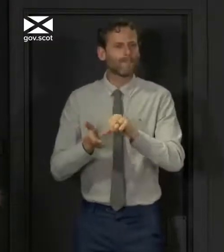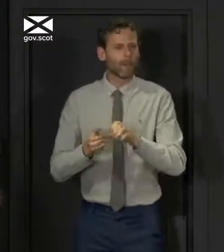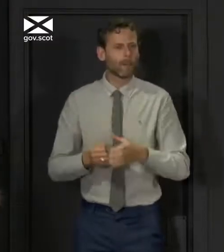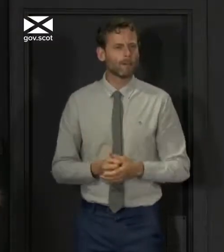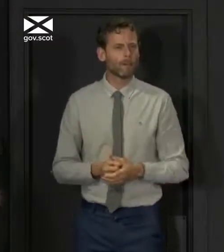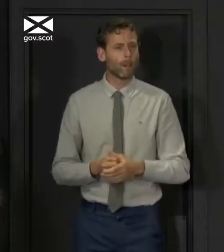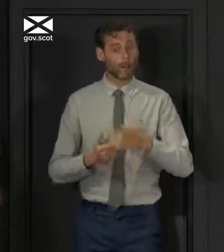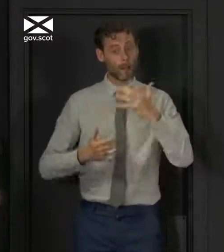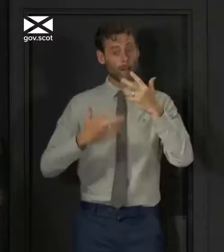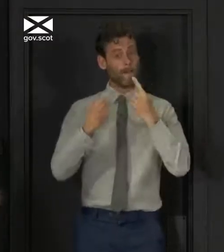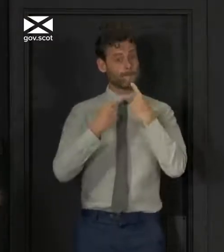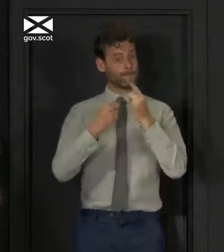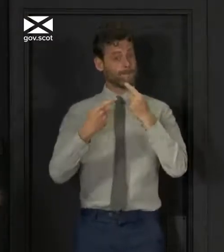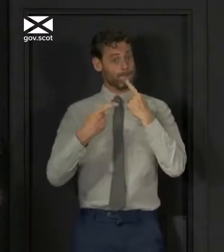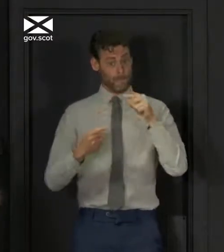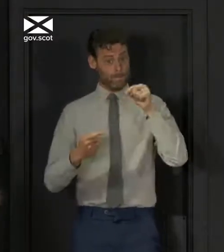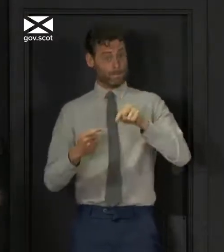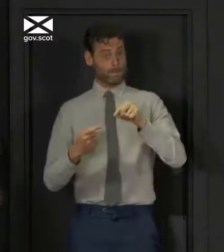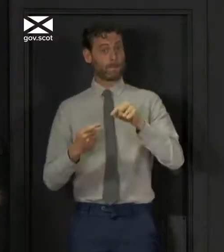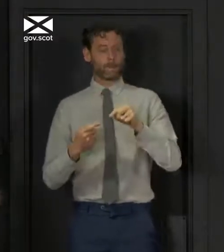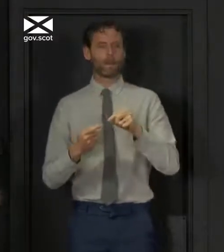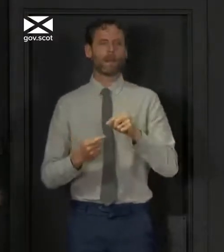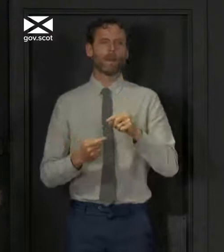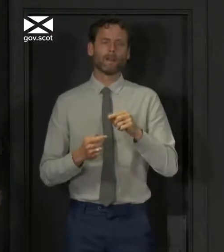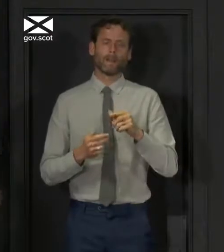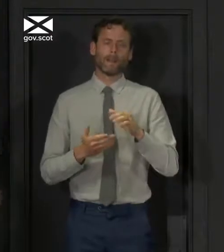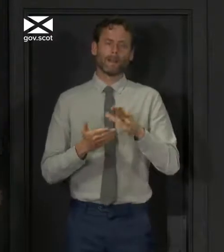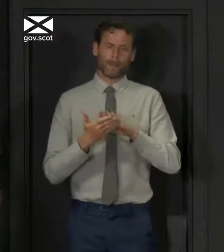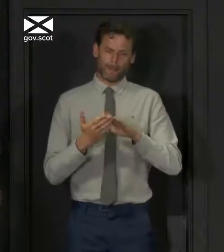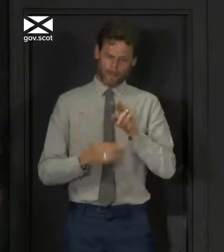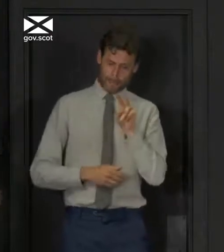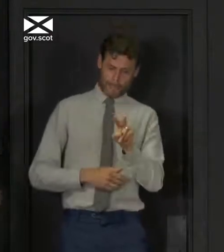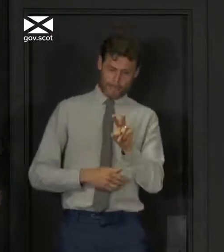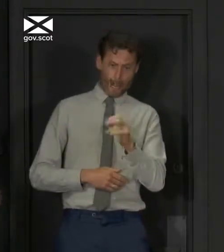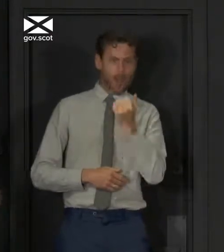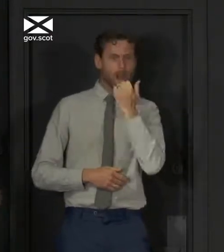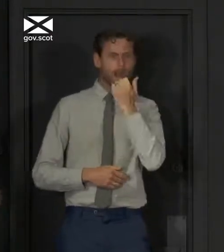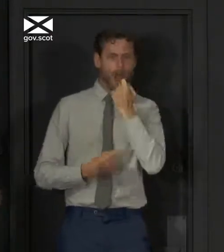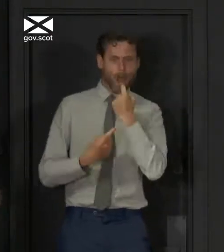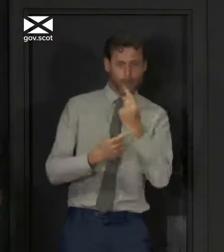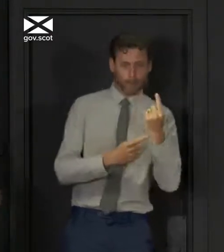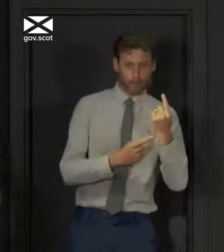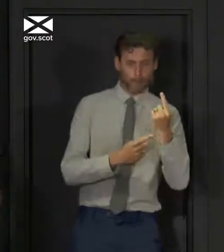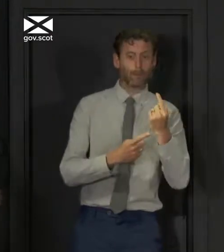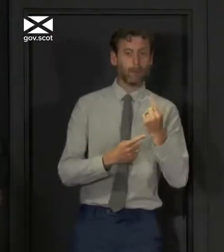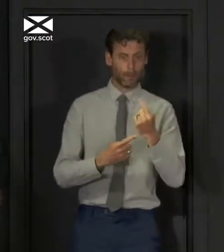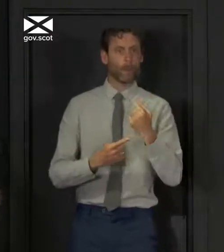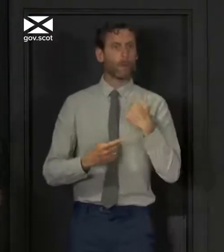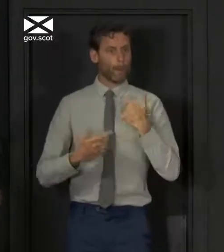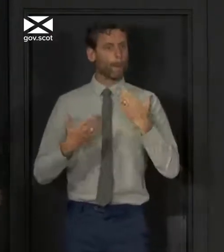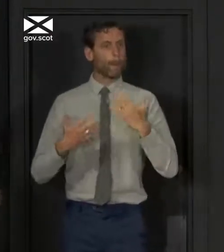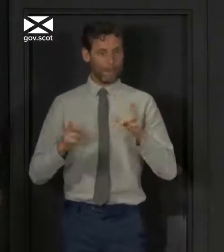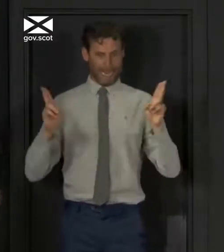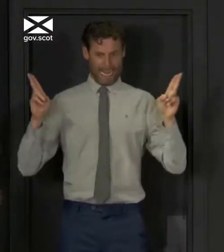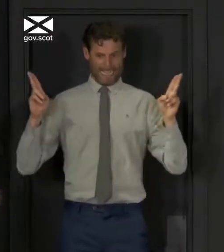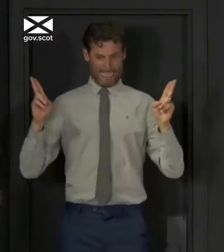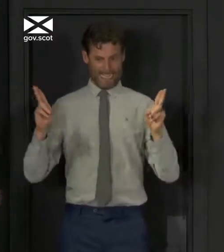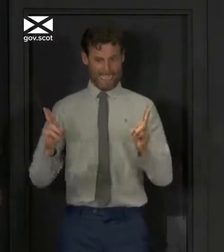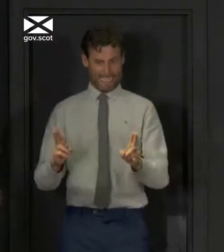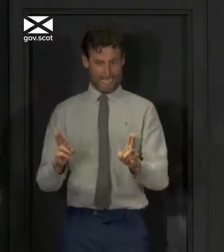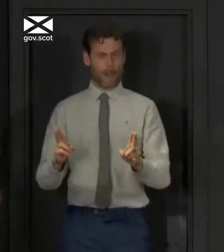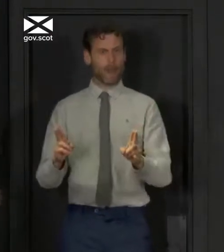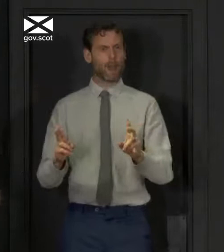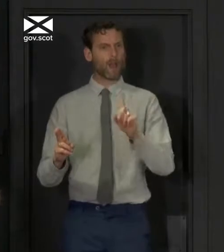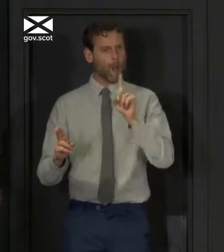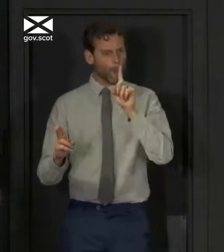have just given remind us that the progress we have made so far is real. But these figures also remind us of the